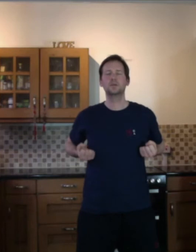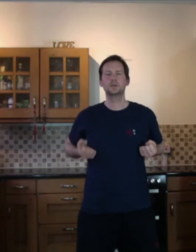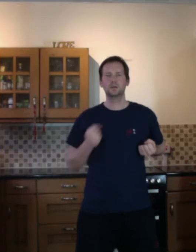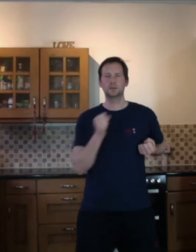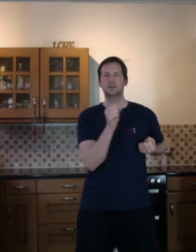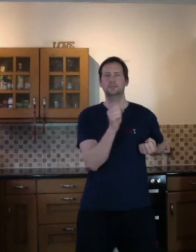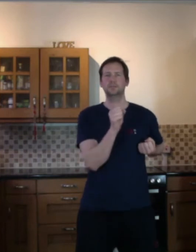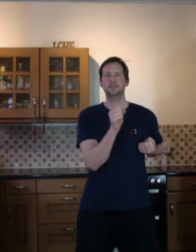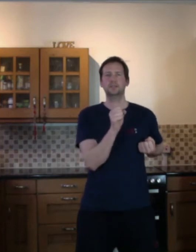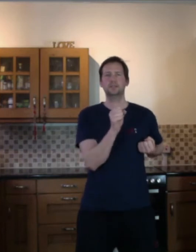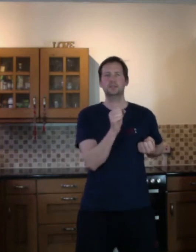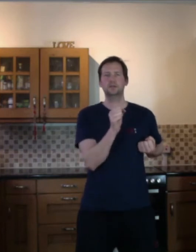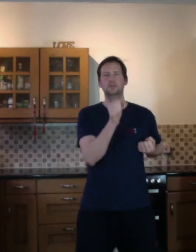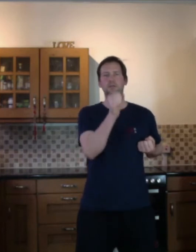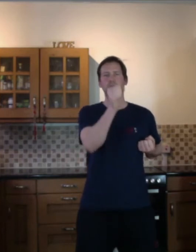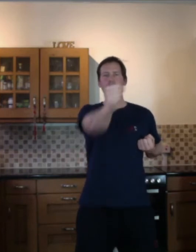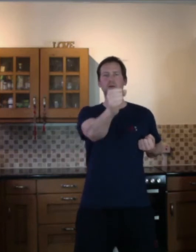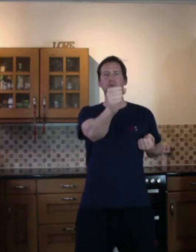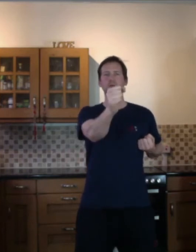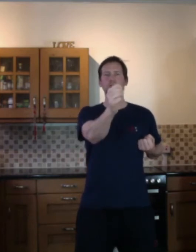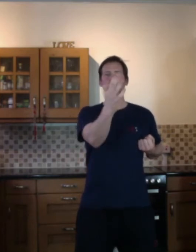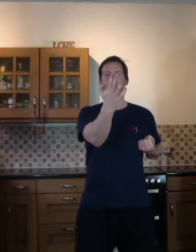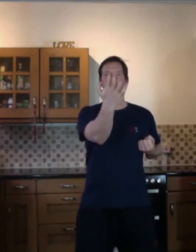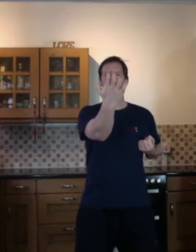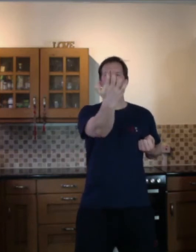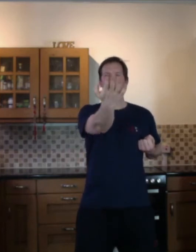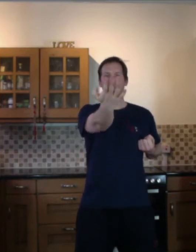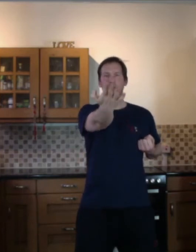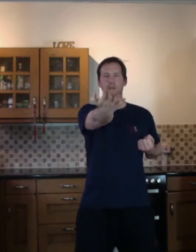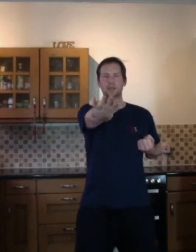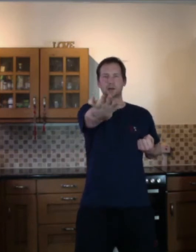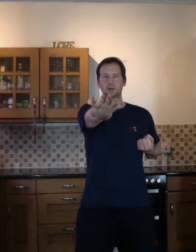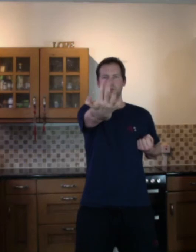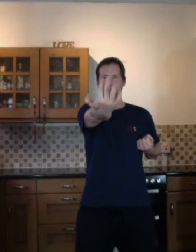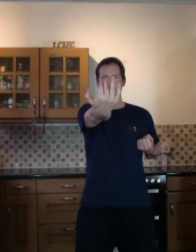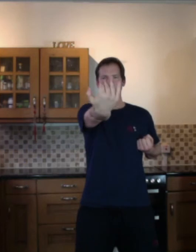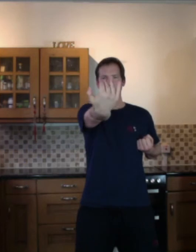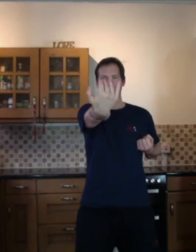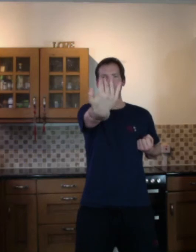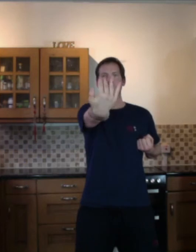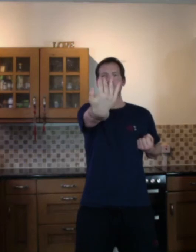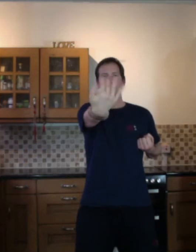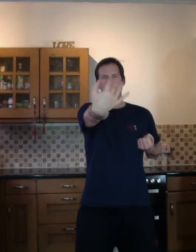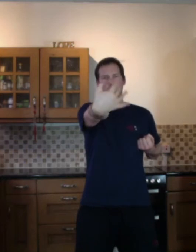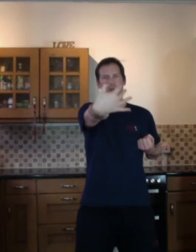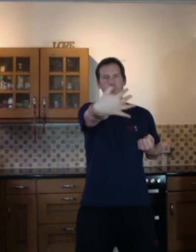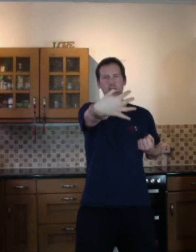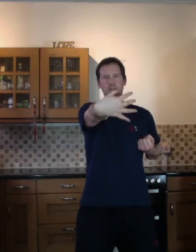So left fist to centre, punch, locking out, pull back, working your wrist,